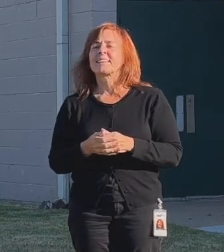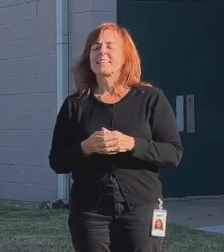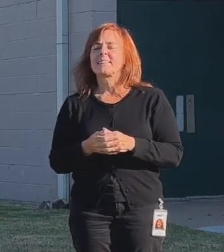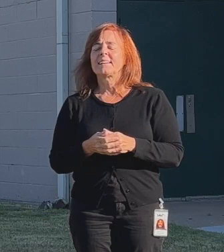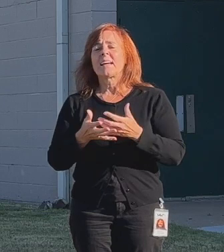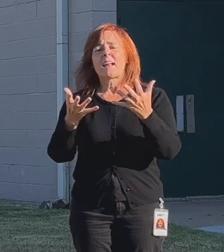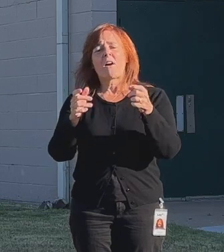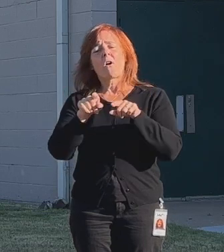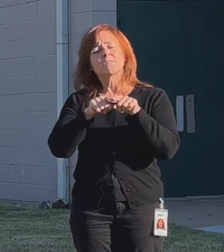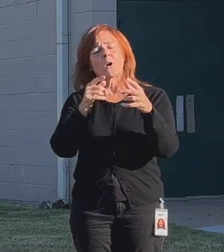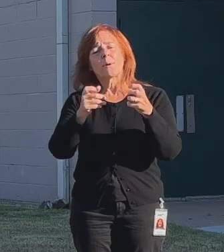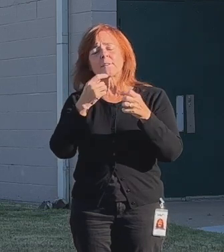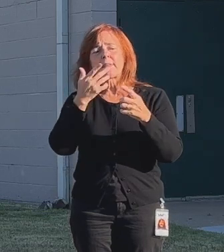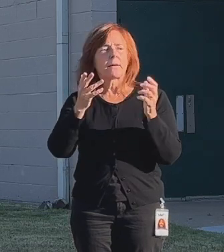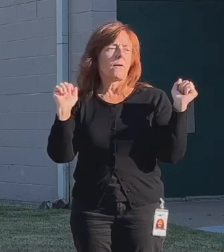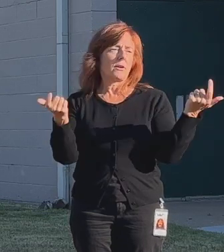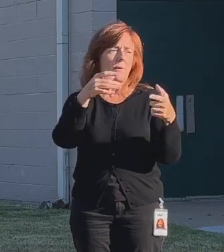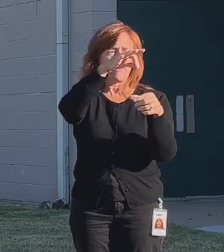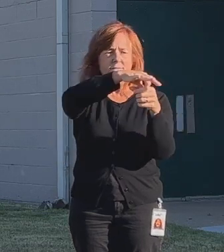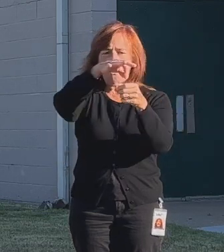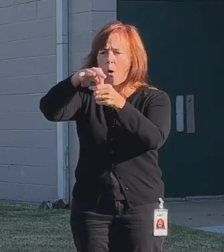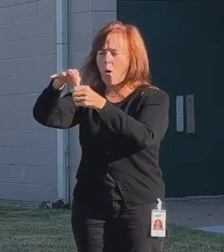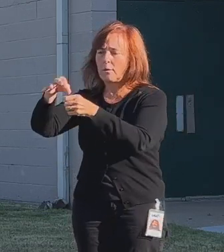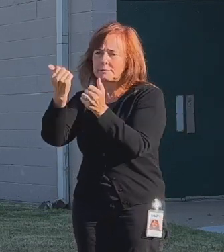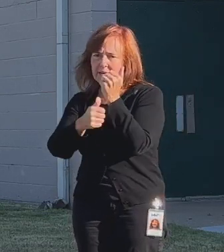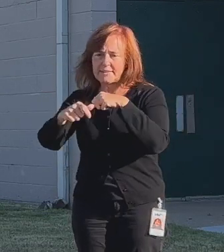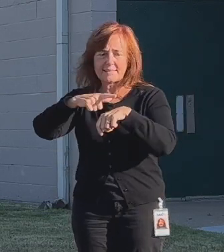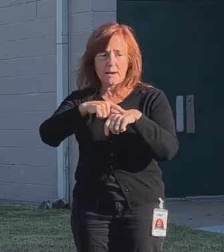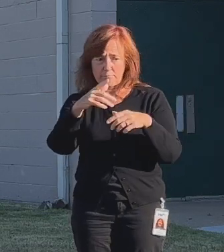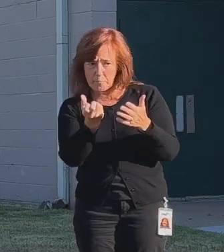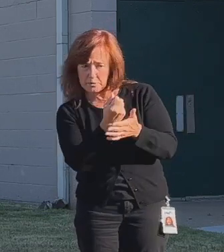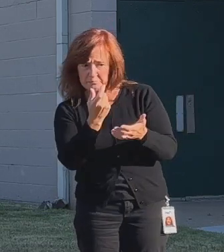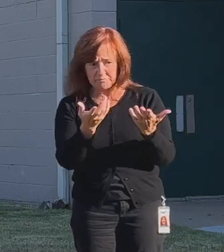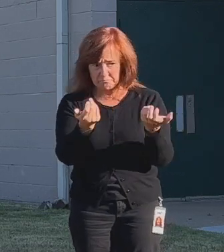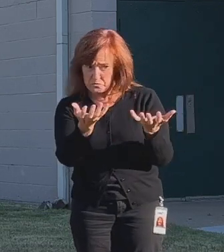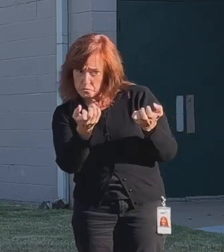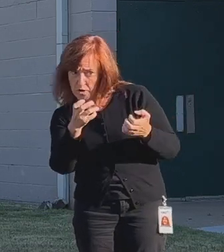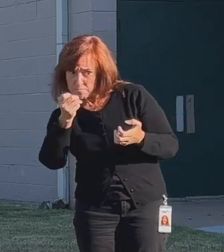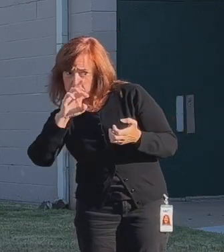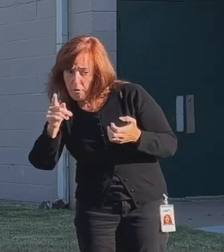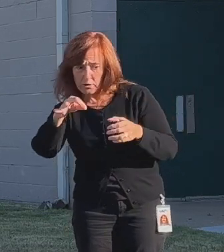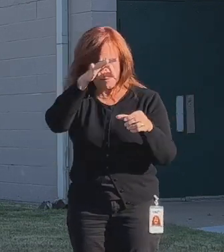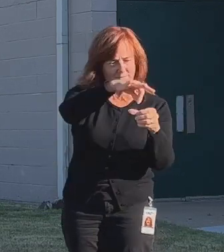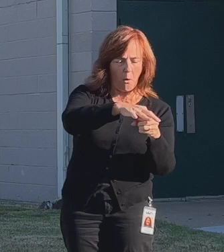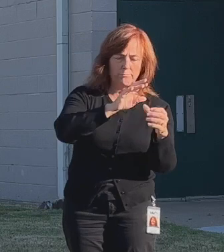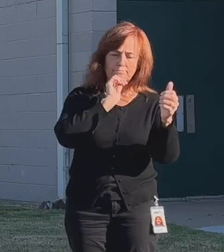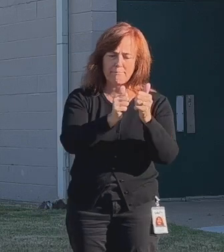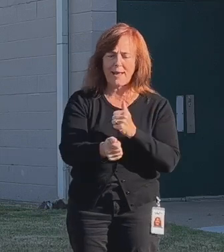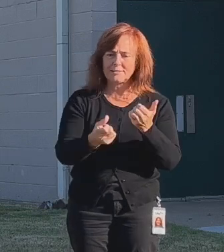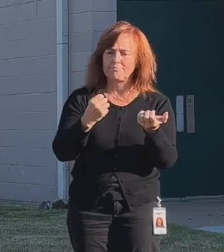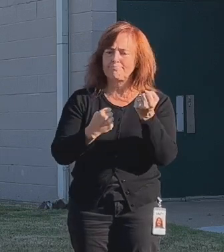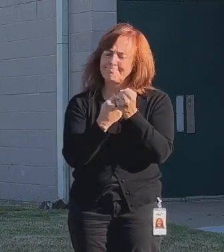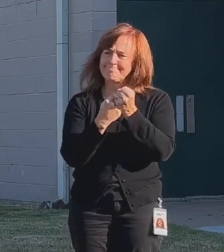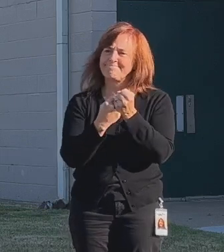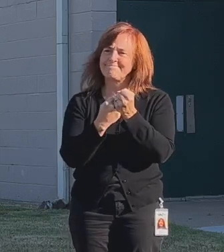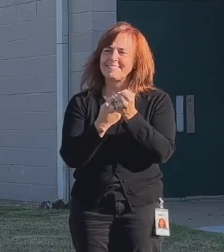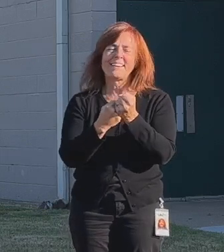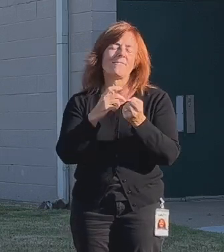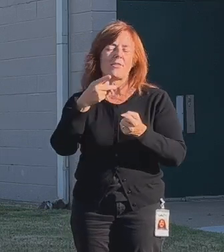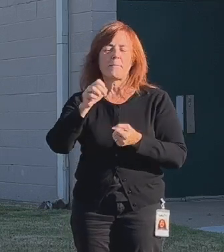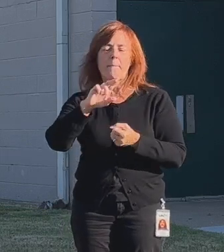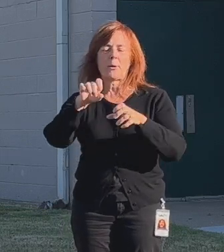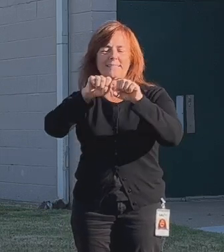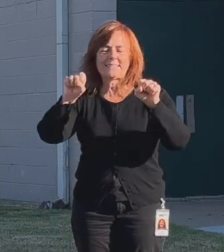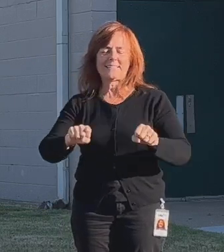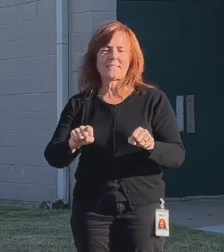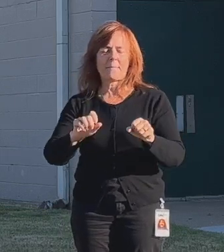And I want to thank the voters who, every time we give them the opportunity to fund our park system in a